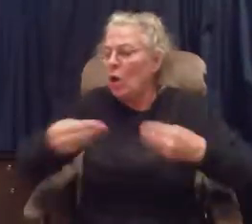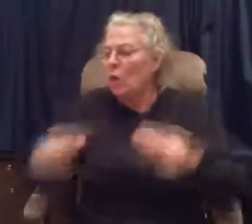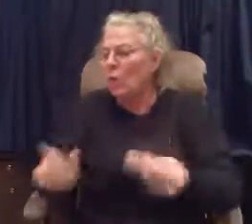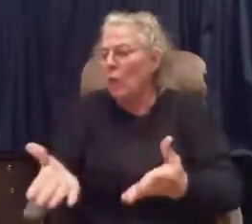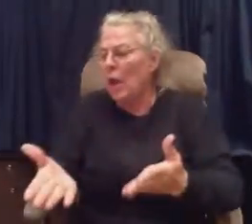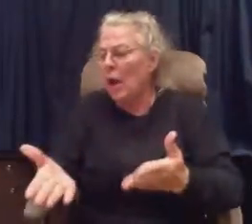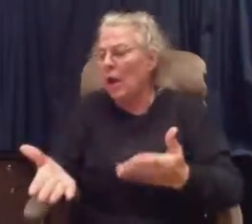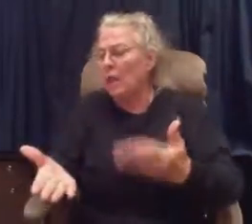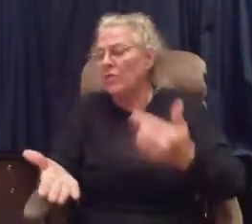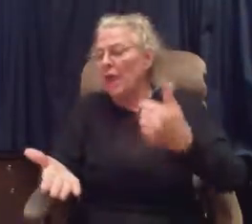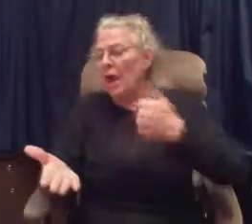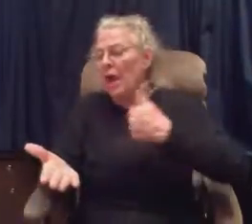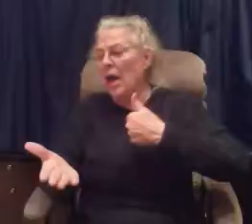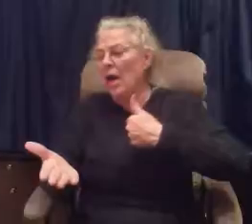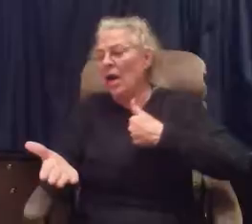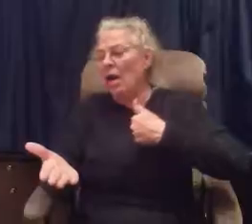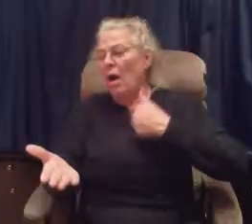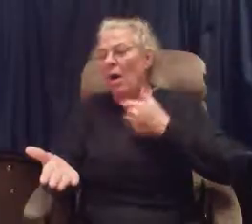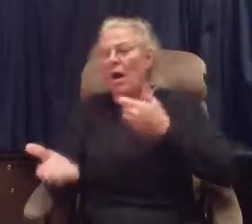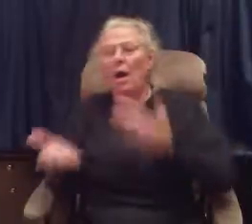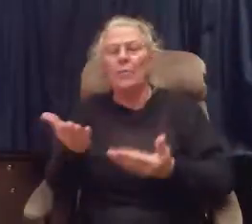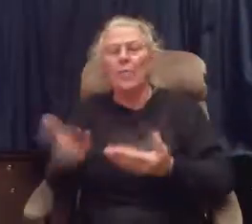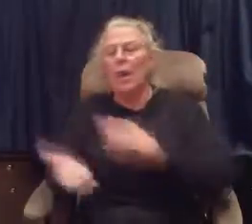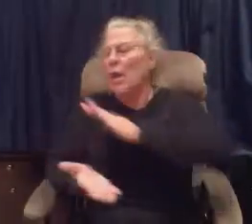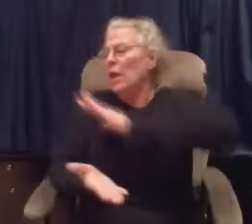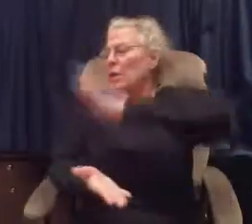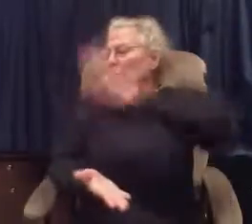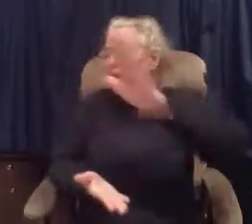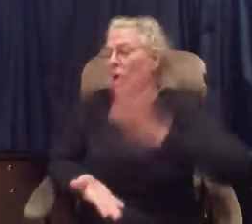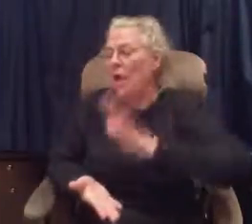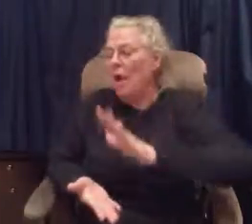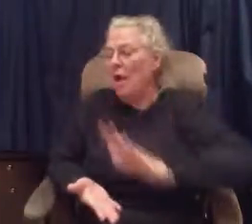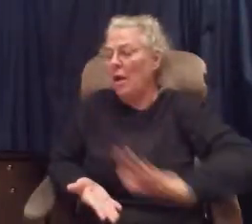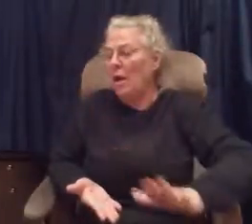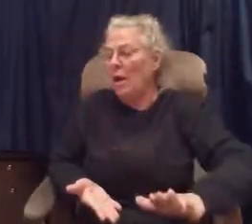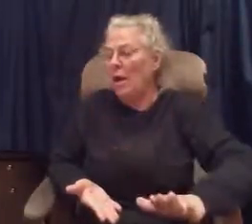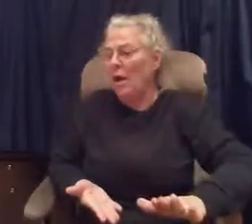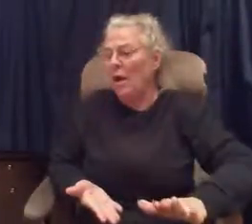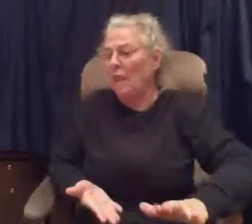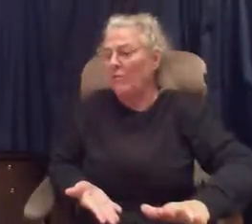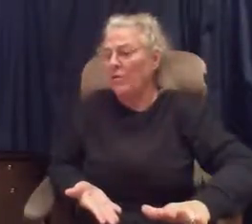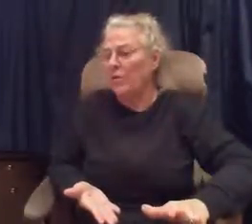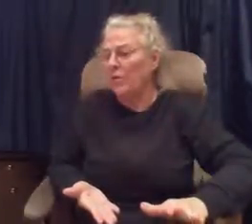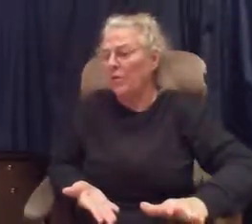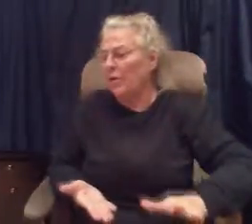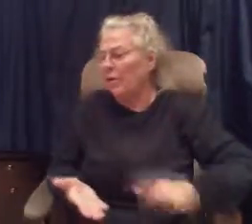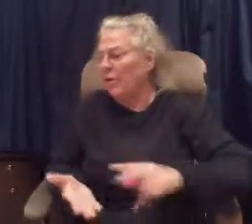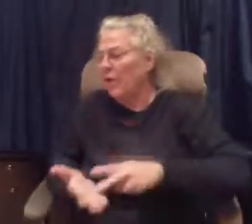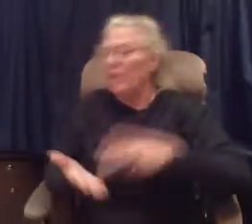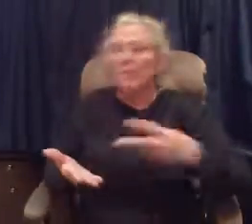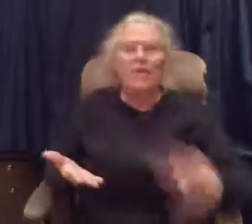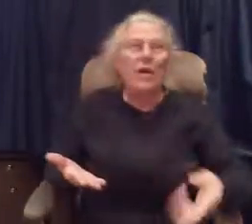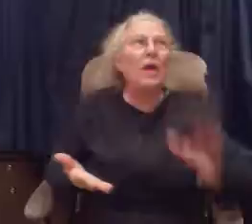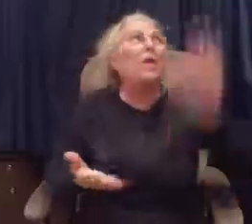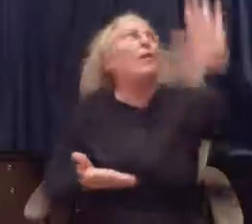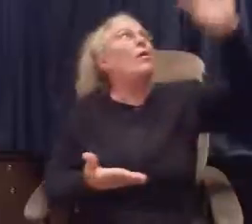grant that I may never fail